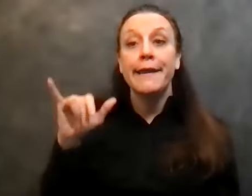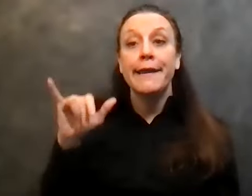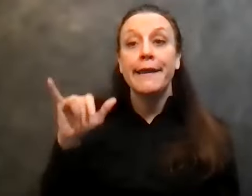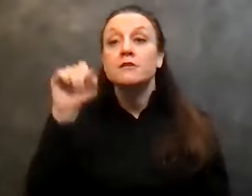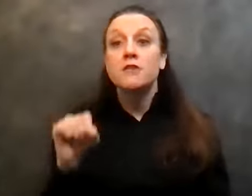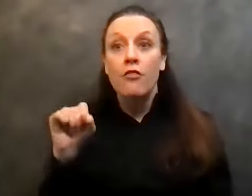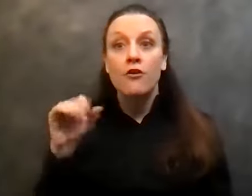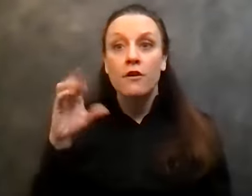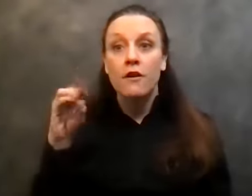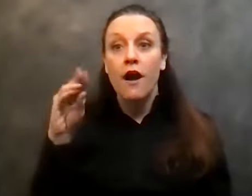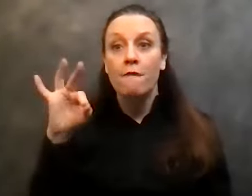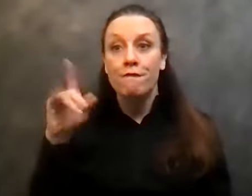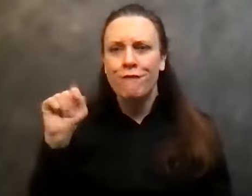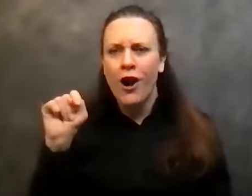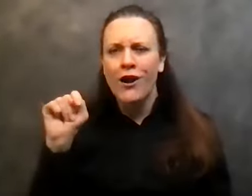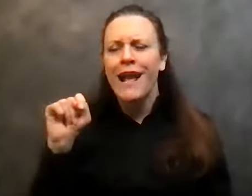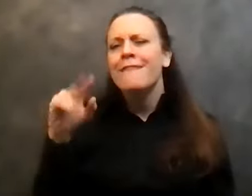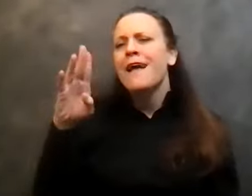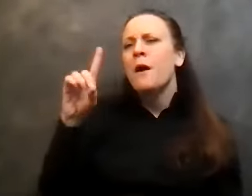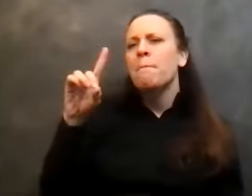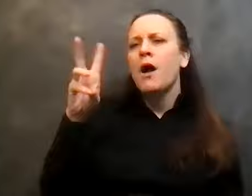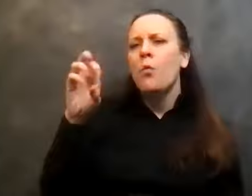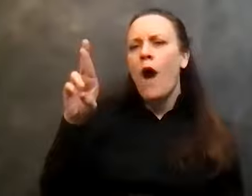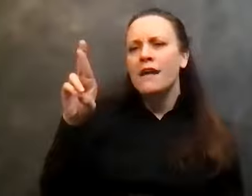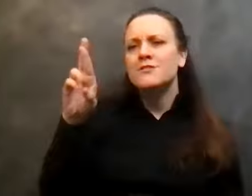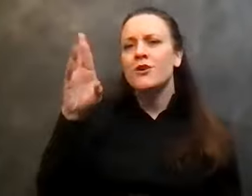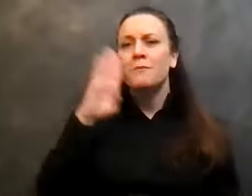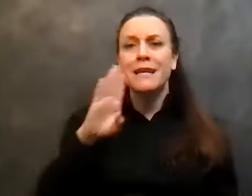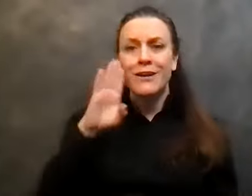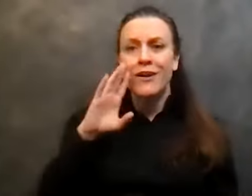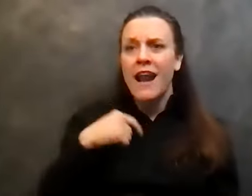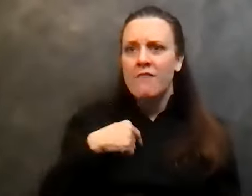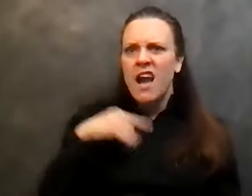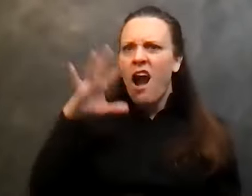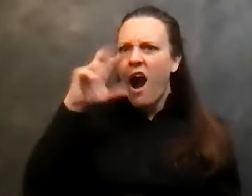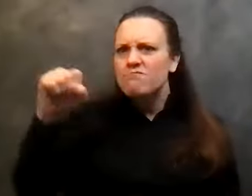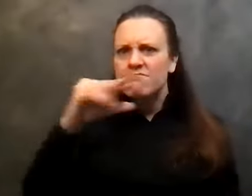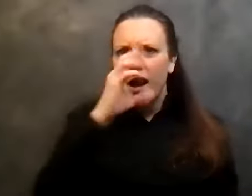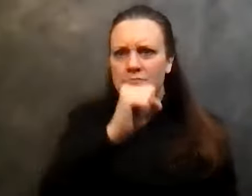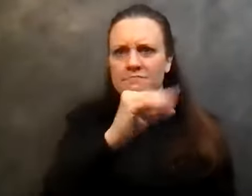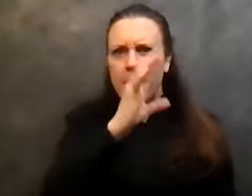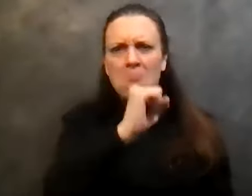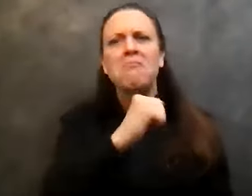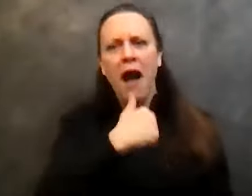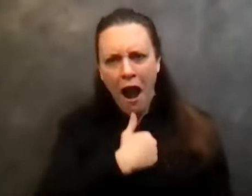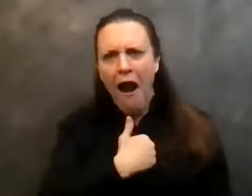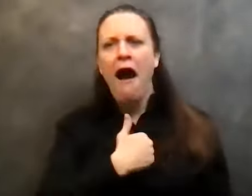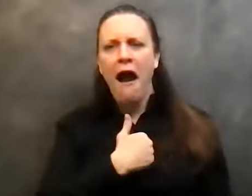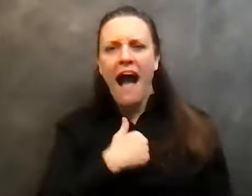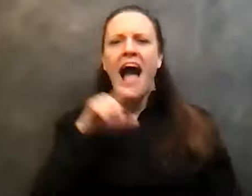and, and the Budweiser beer. And I started exploring all these things and I started to manage my drinking, you know, from